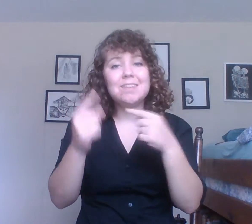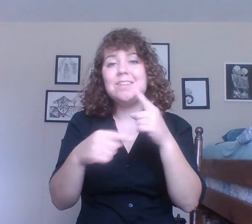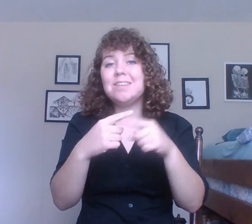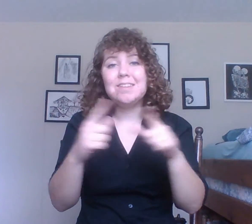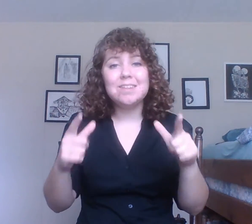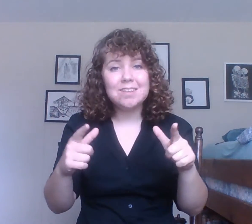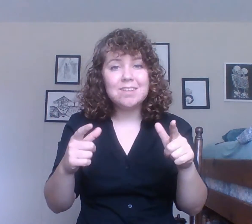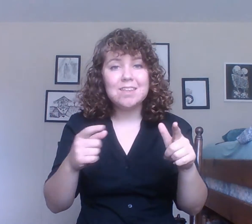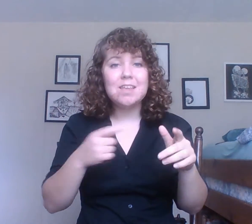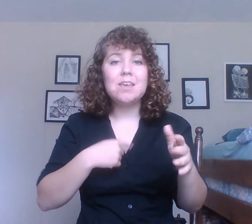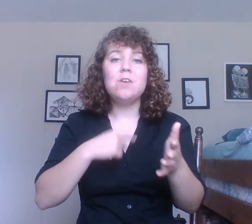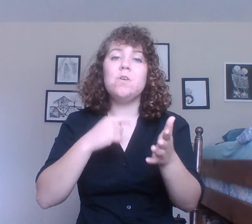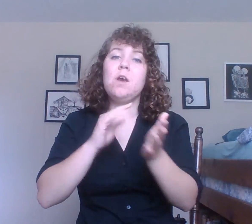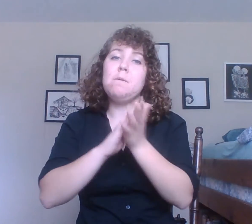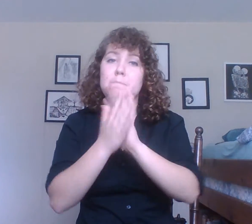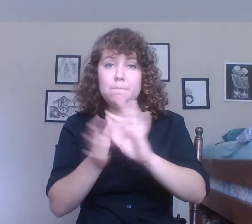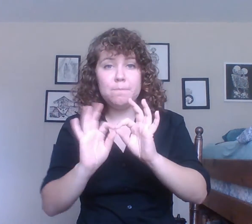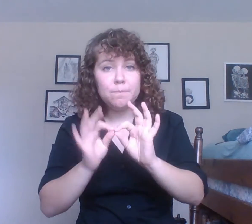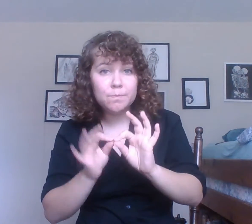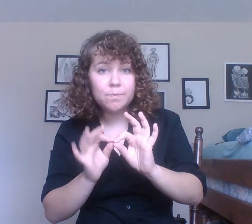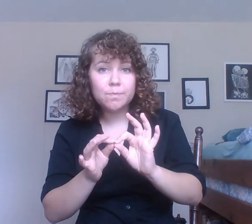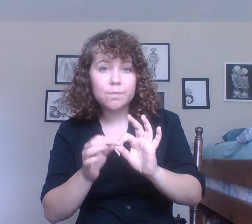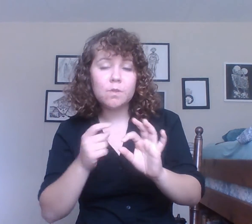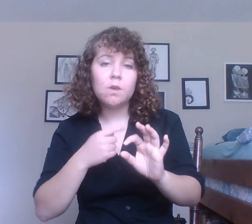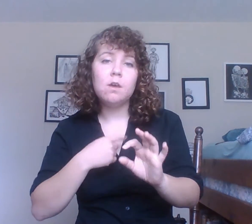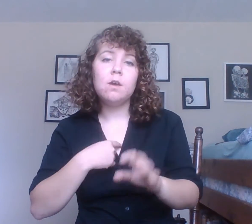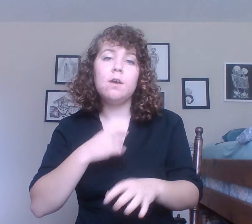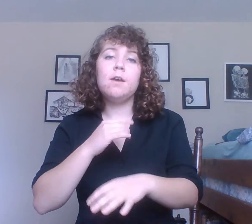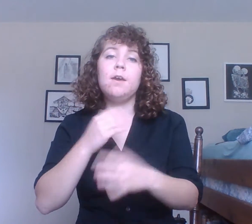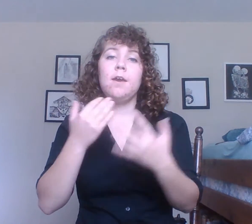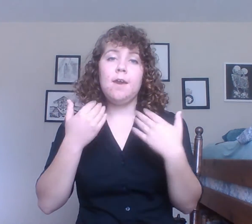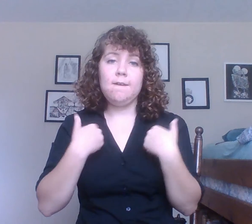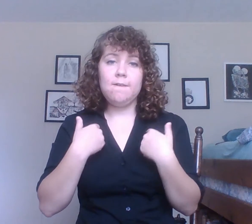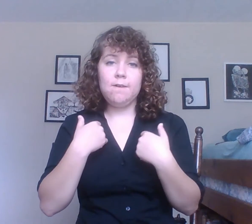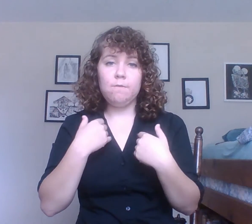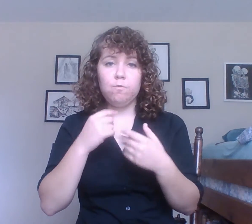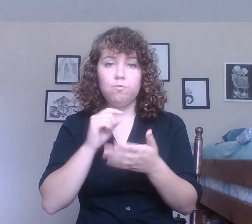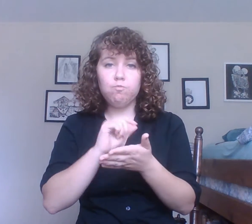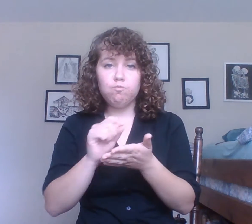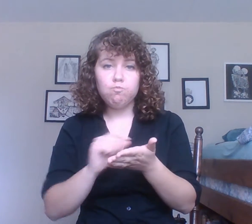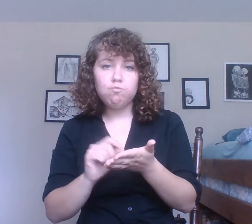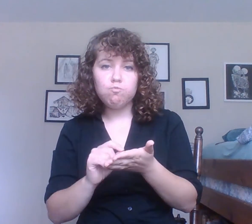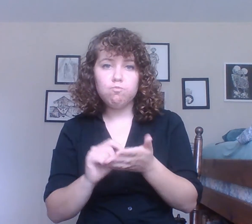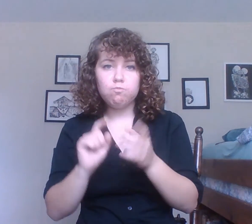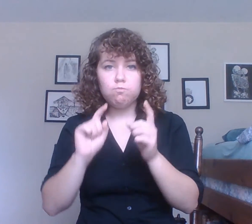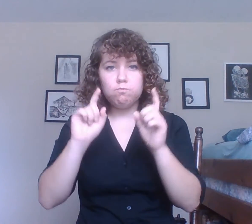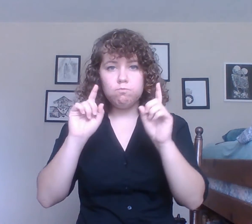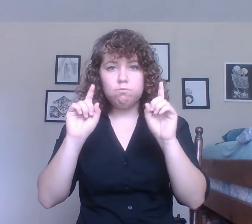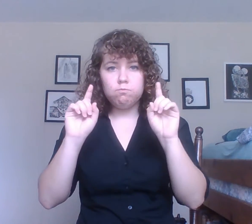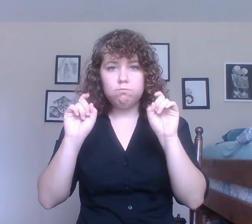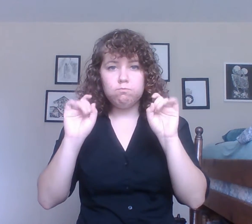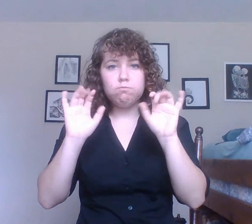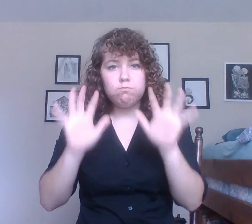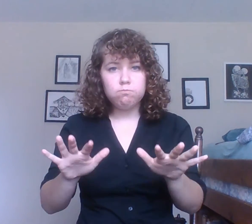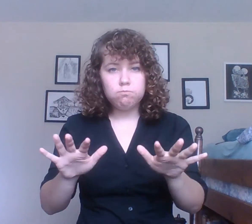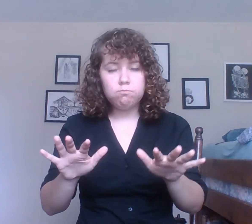and improving and practicing interpreting I have the written test